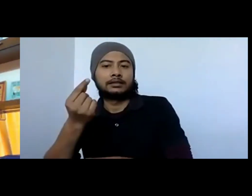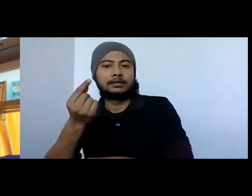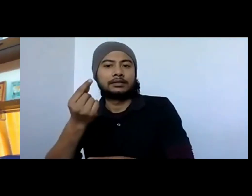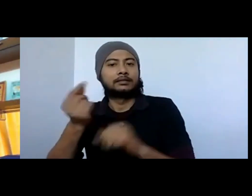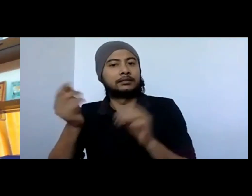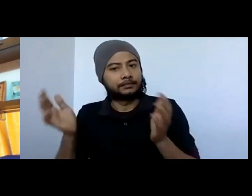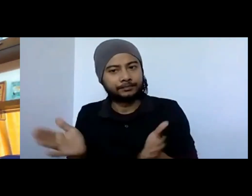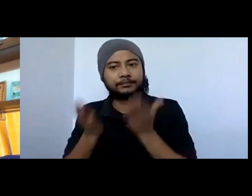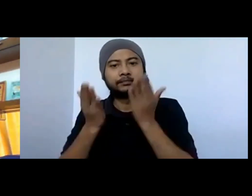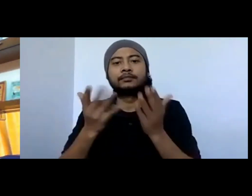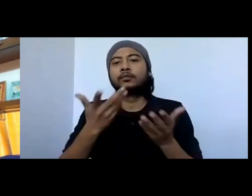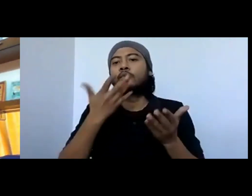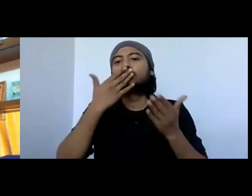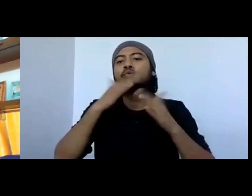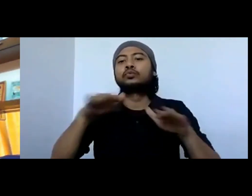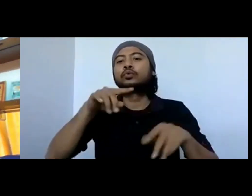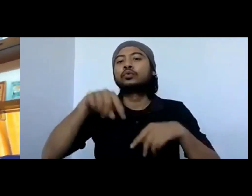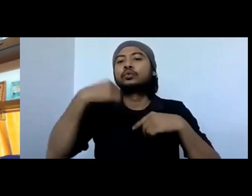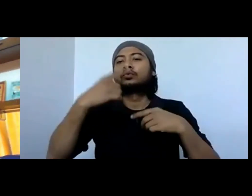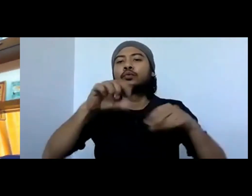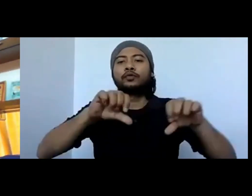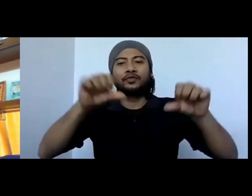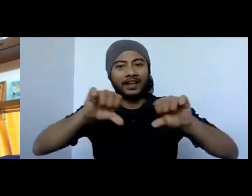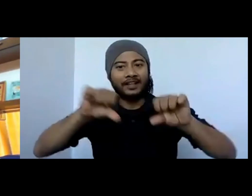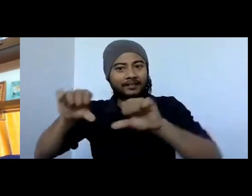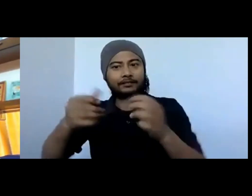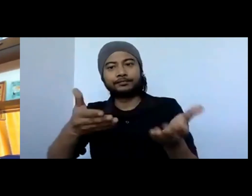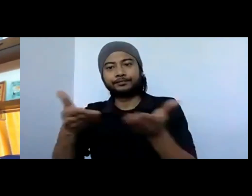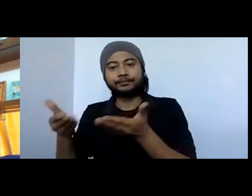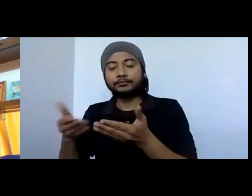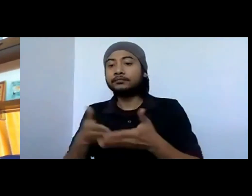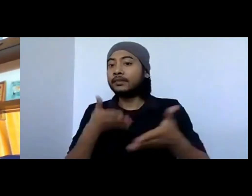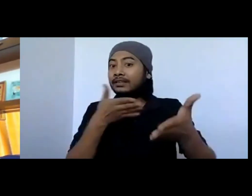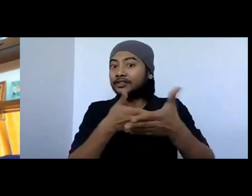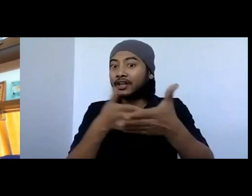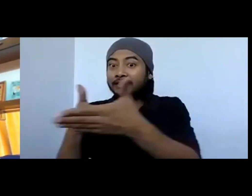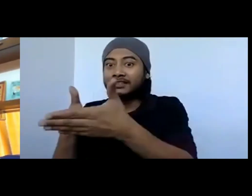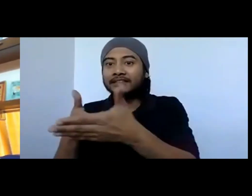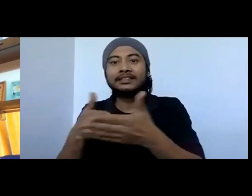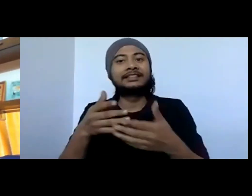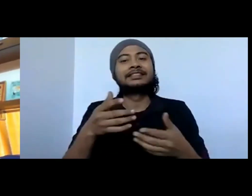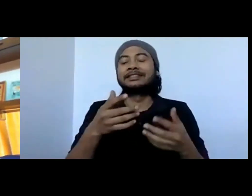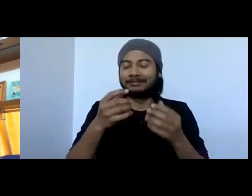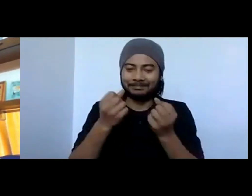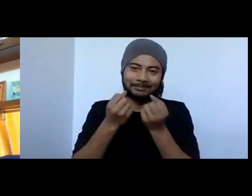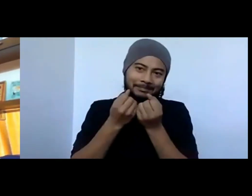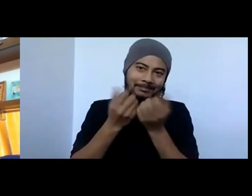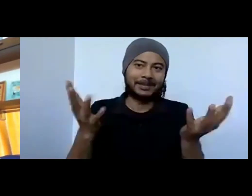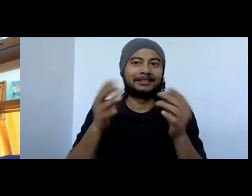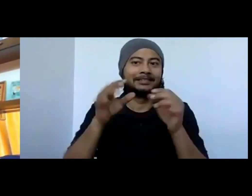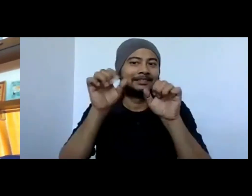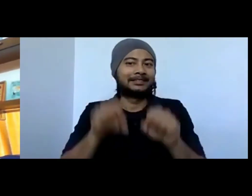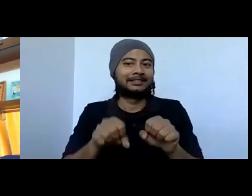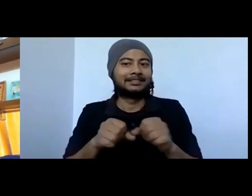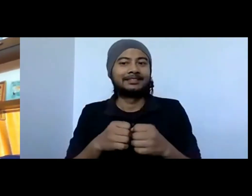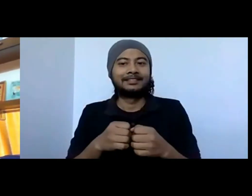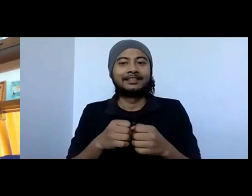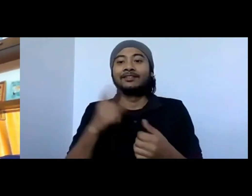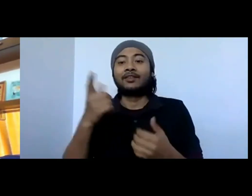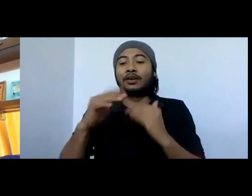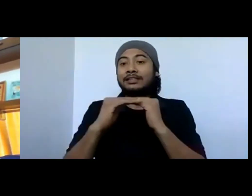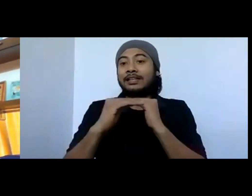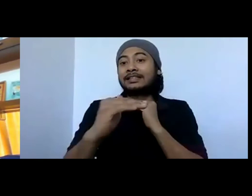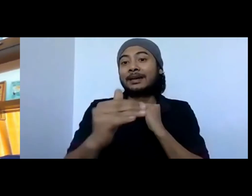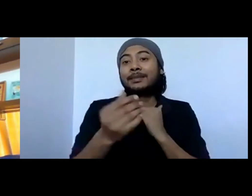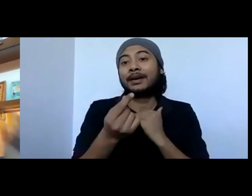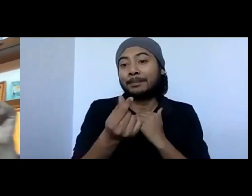and were there challenges? Yes. Loads of it. Loads of it. Sometimes sustainability definitely was an issue in